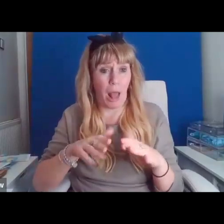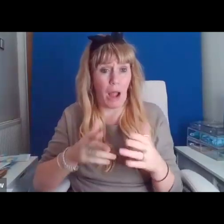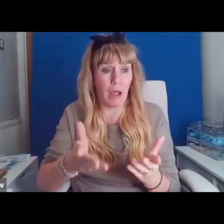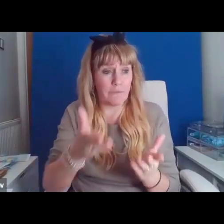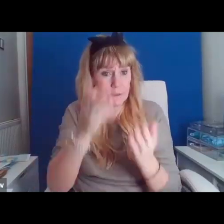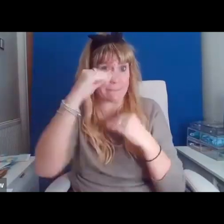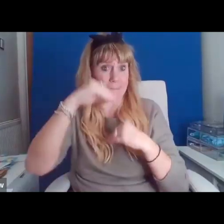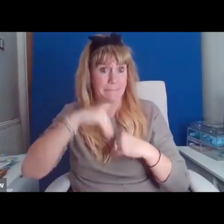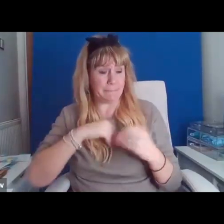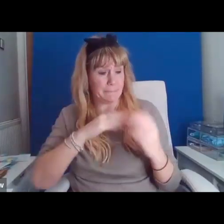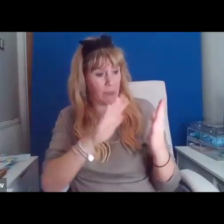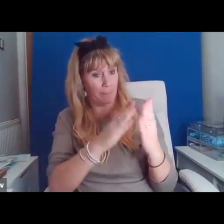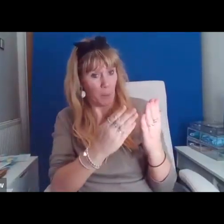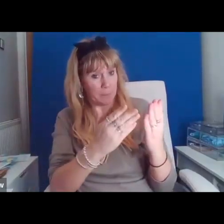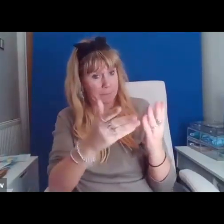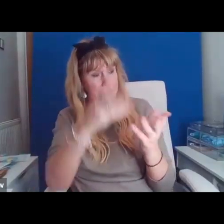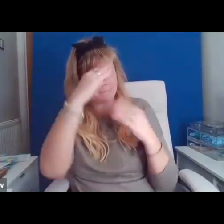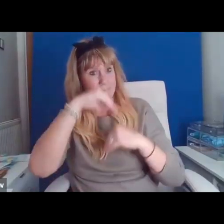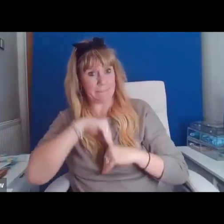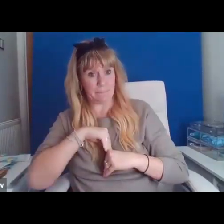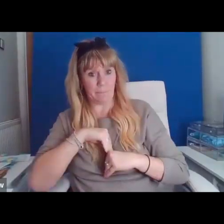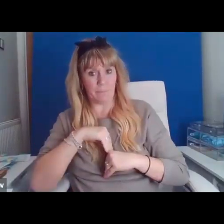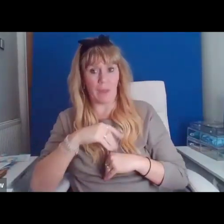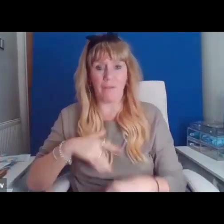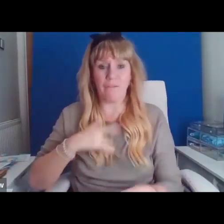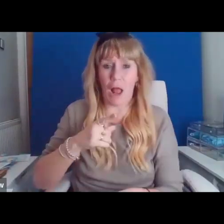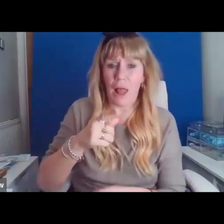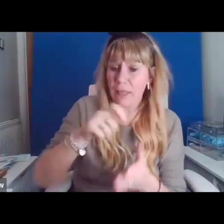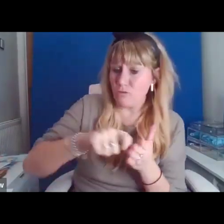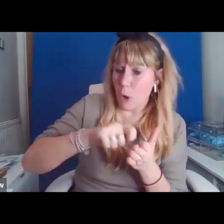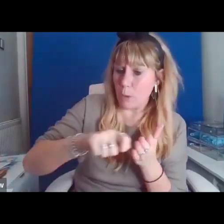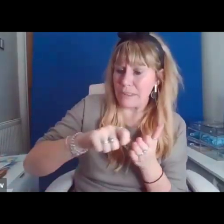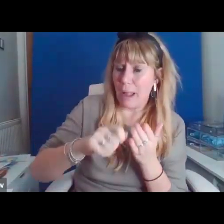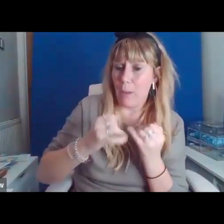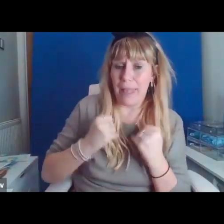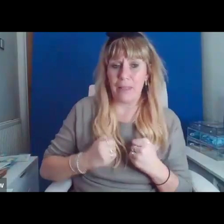Because they just like, I felt like they wrote about illness in a whole new way.